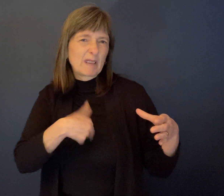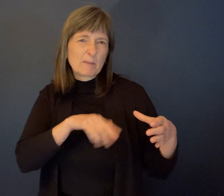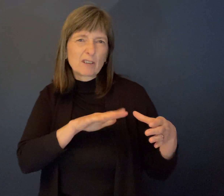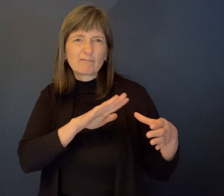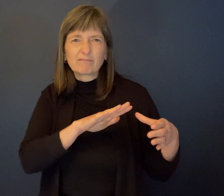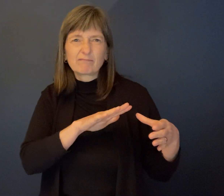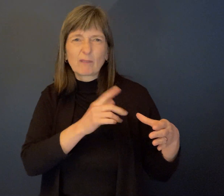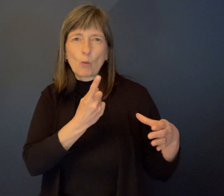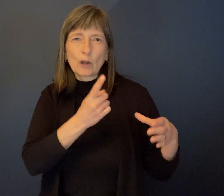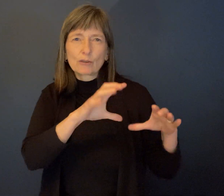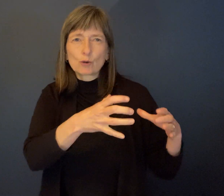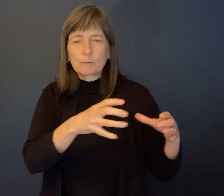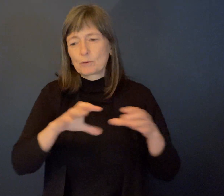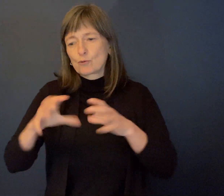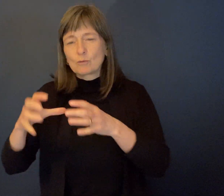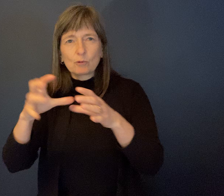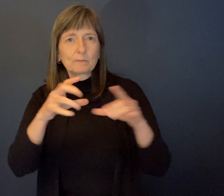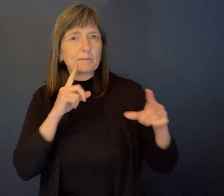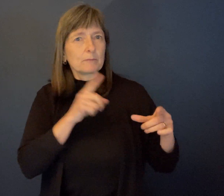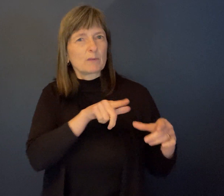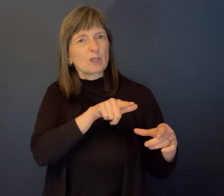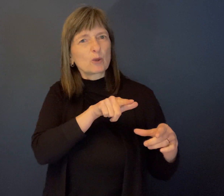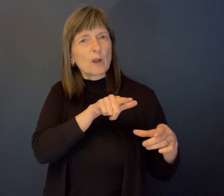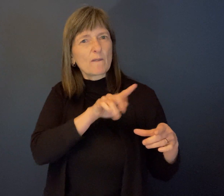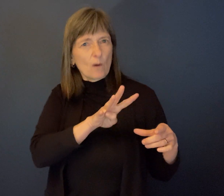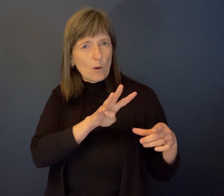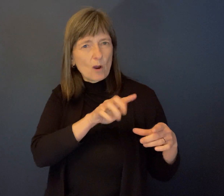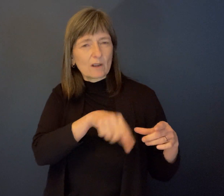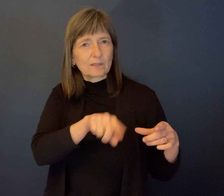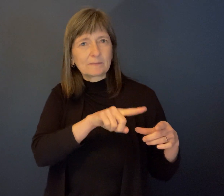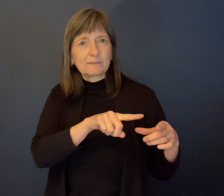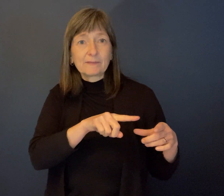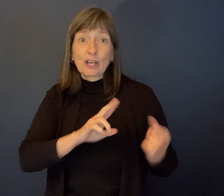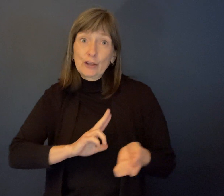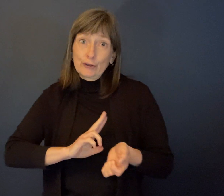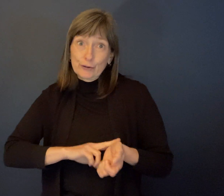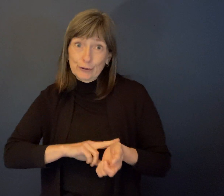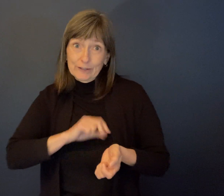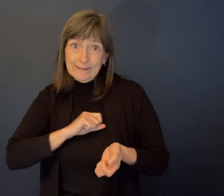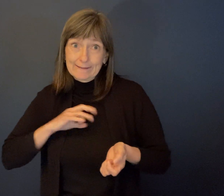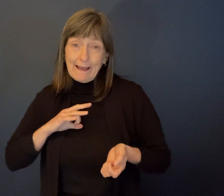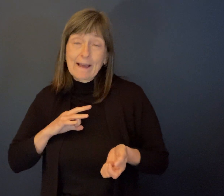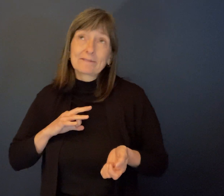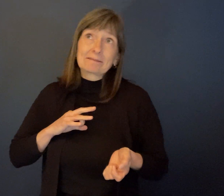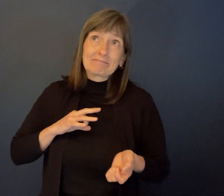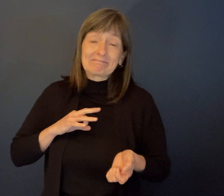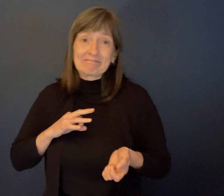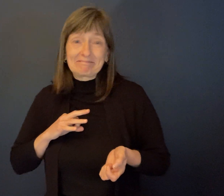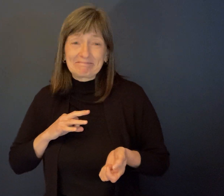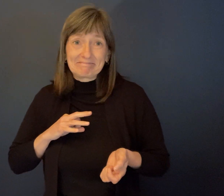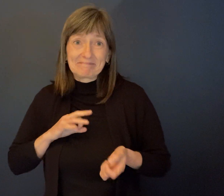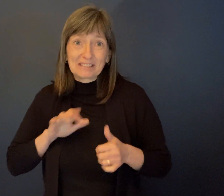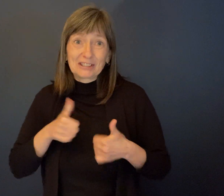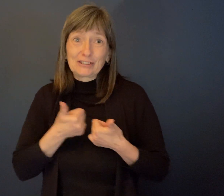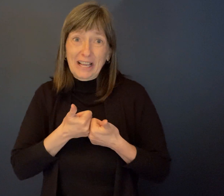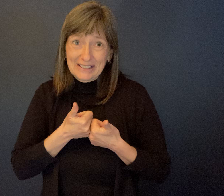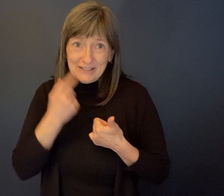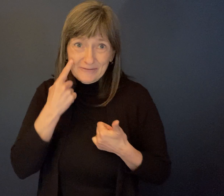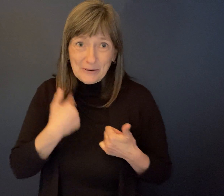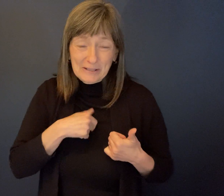a ward. It, we made a little bit challenging for the nurses and the staff to keep up with us because we were, you know, a